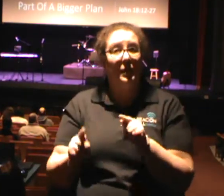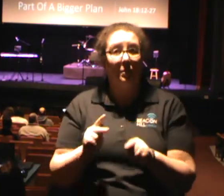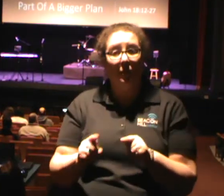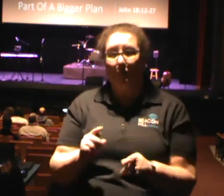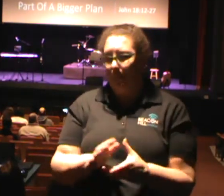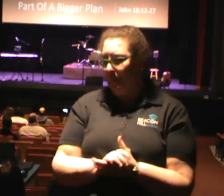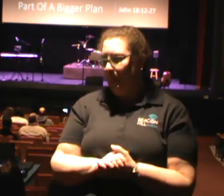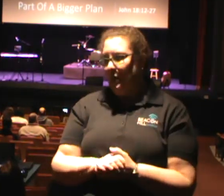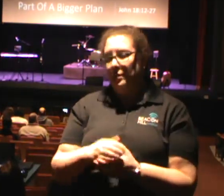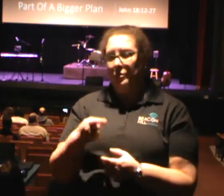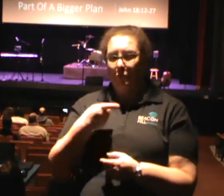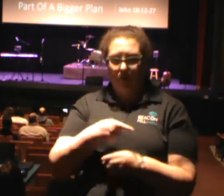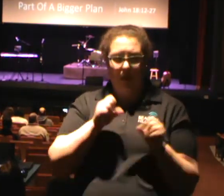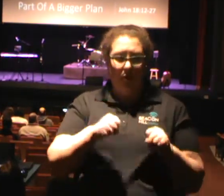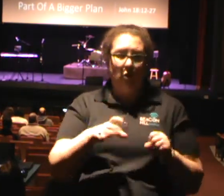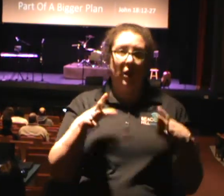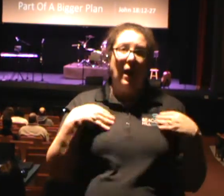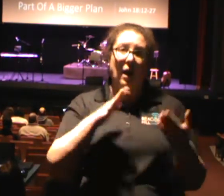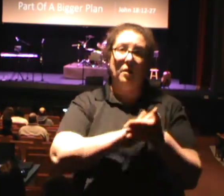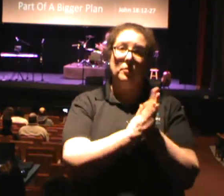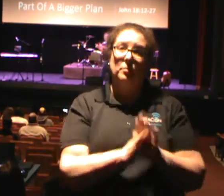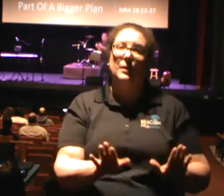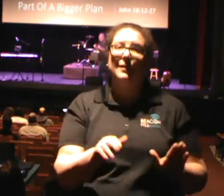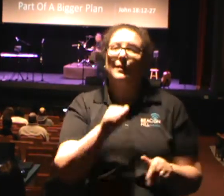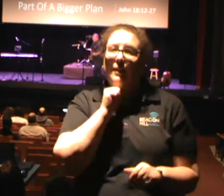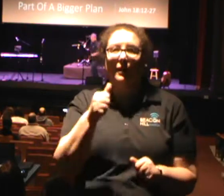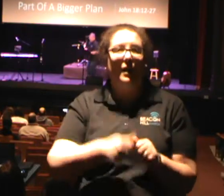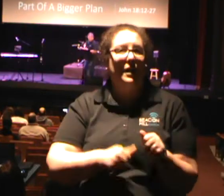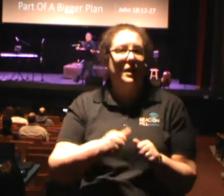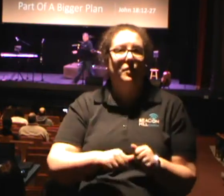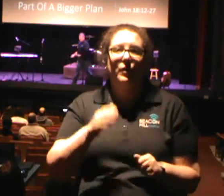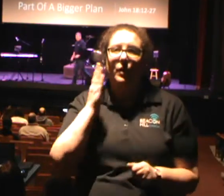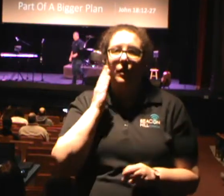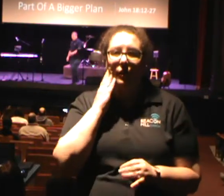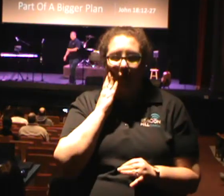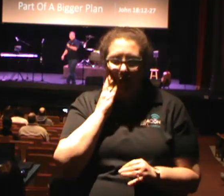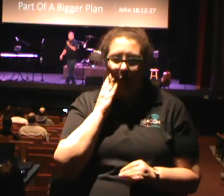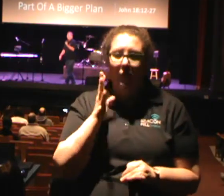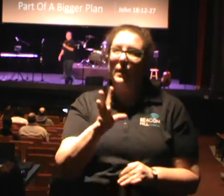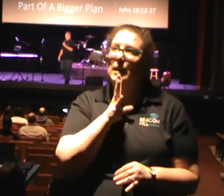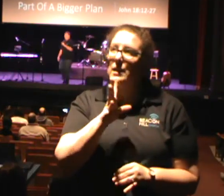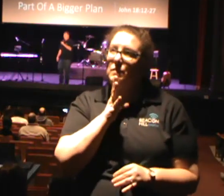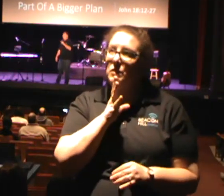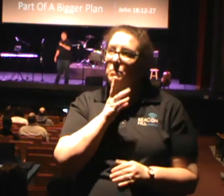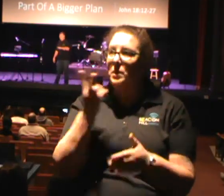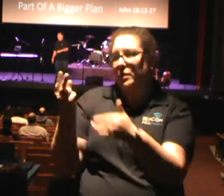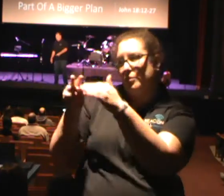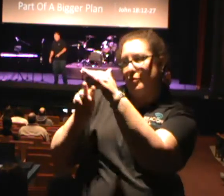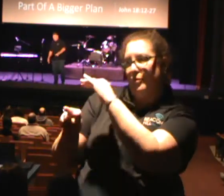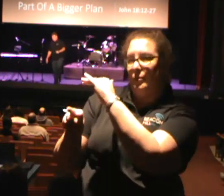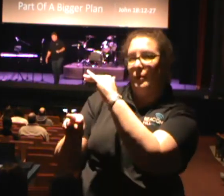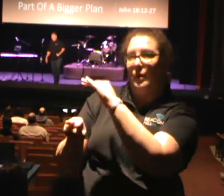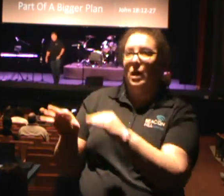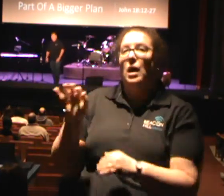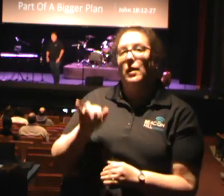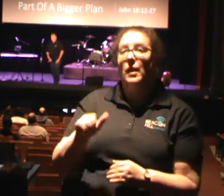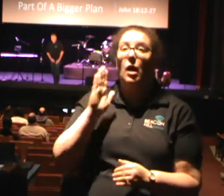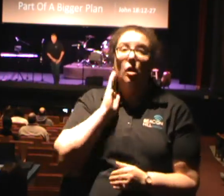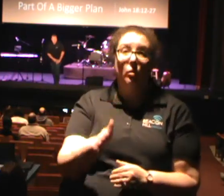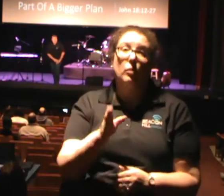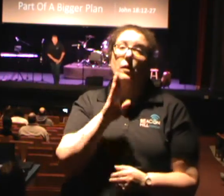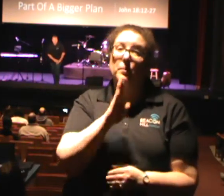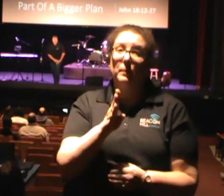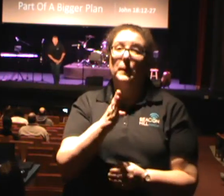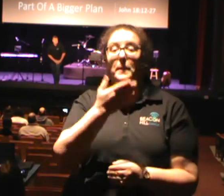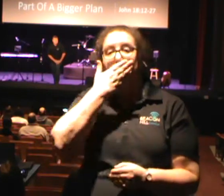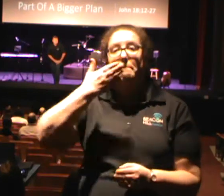die so that they could have peace again. He didn't even know that he was thinking prophecy because it would be better for one man